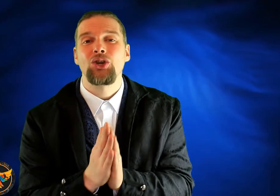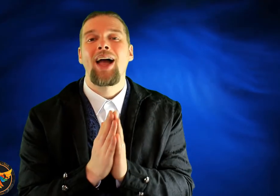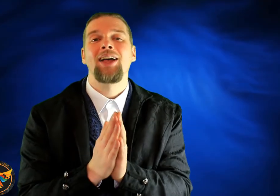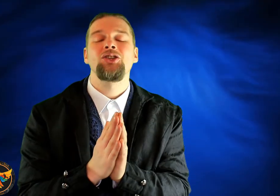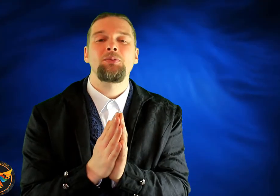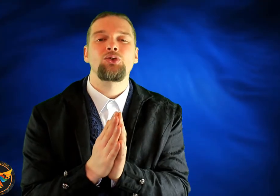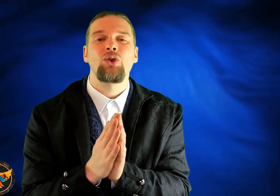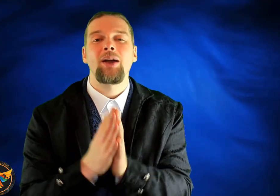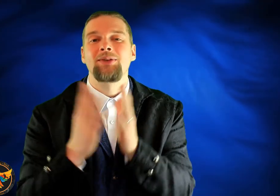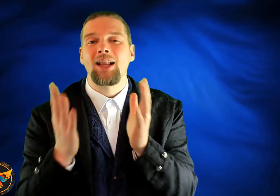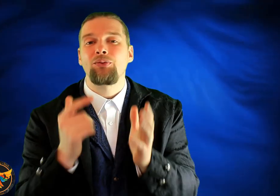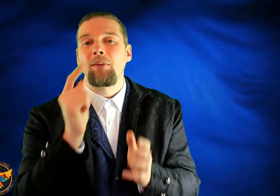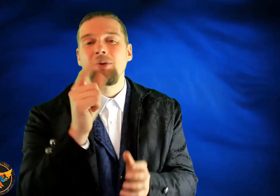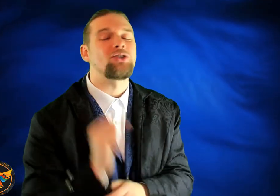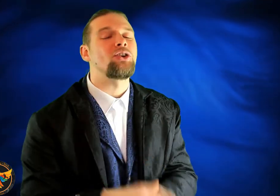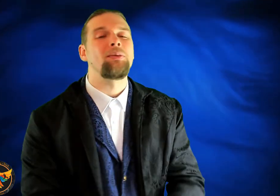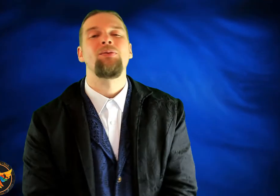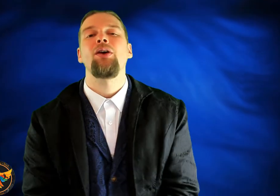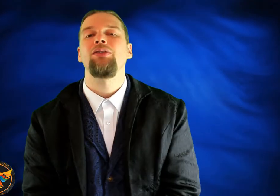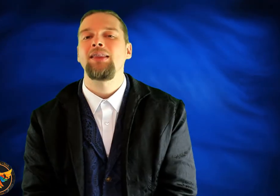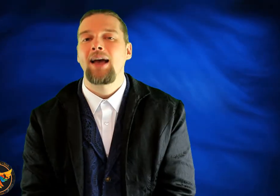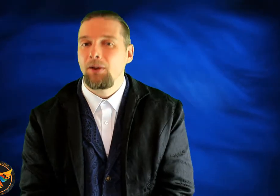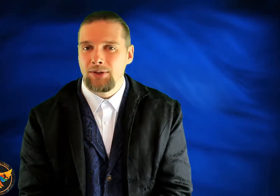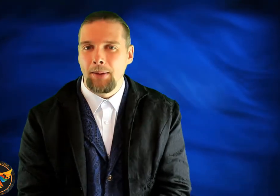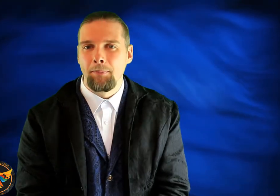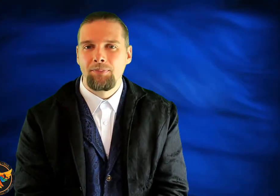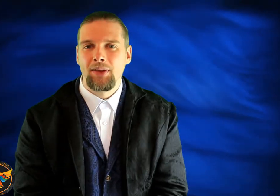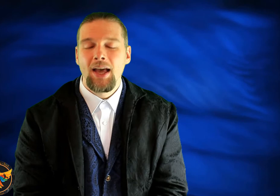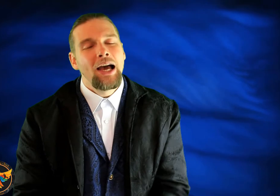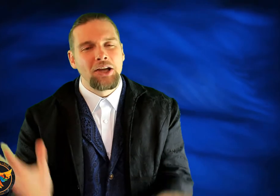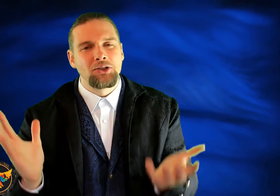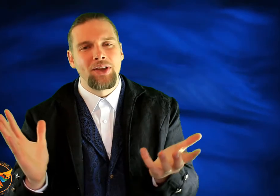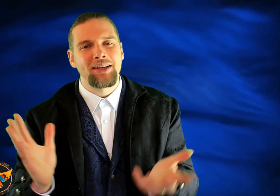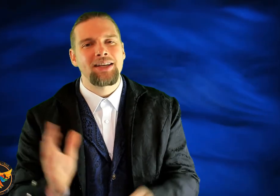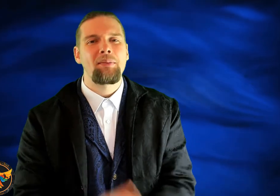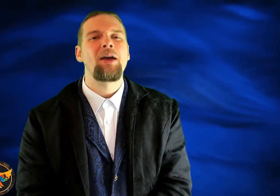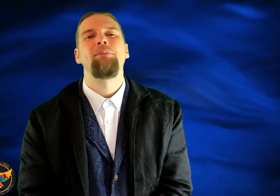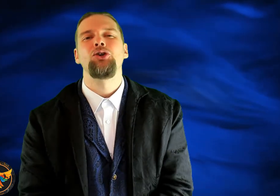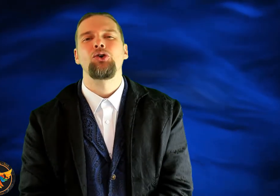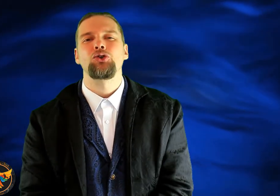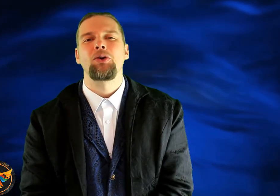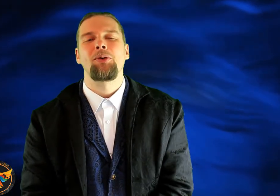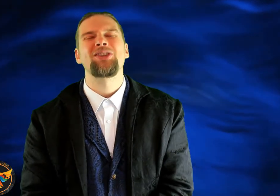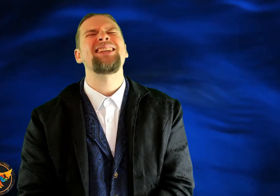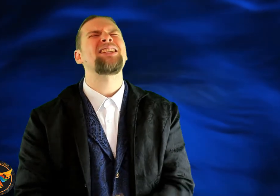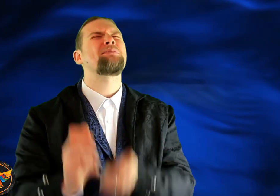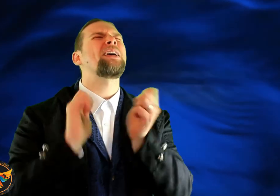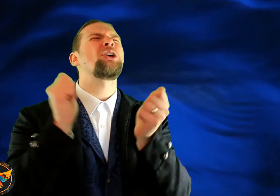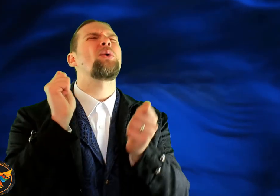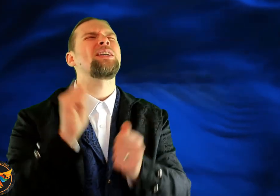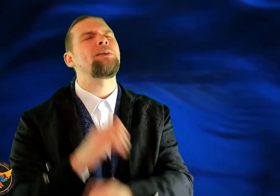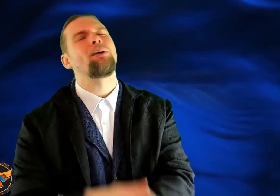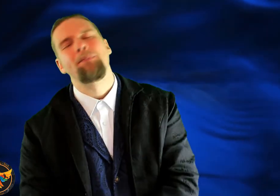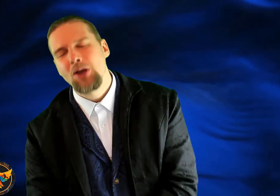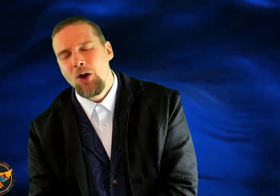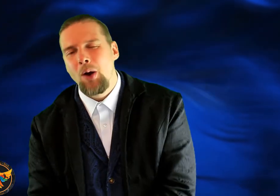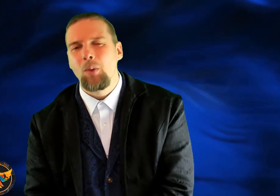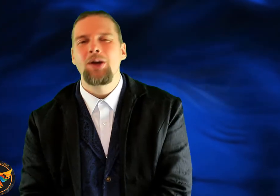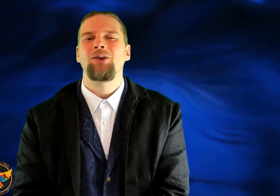share and subscribe. Tell a friend because it could be the very thing that helps them. Until next time, I have been your host, John Morris. This has been Going Deeper, where we go